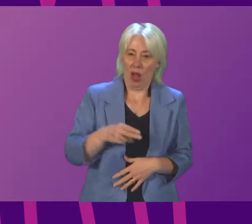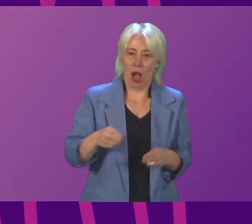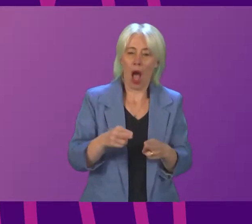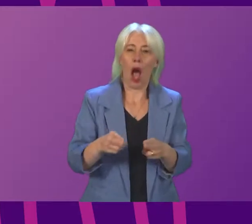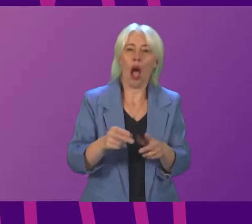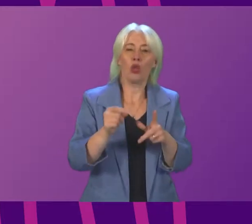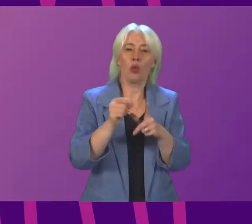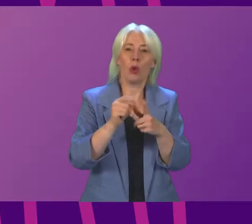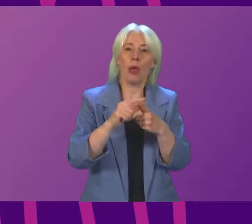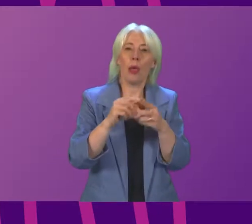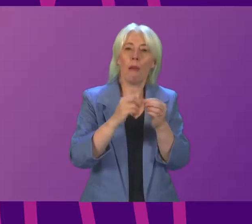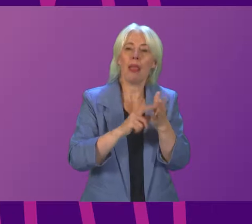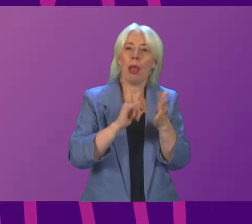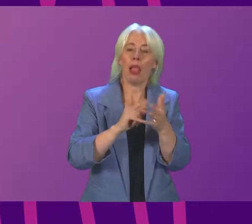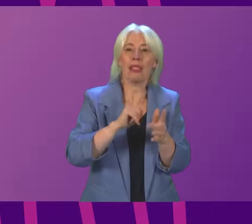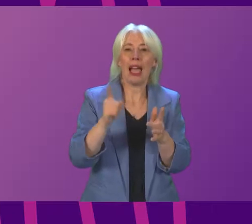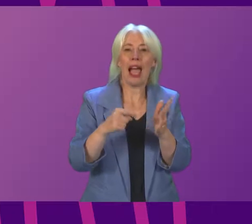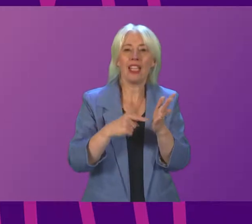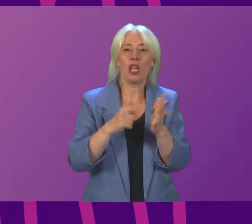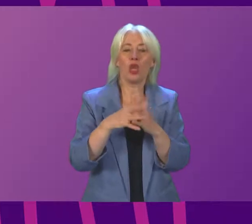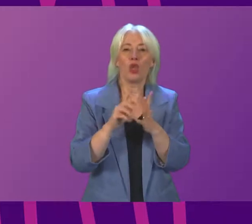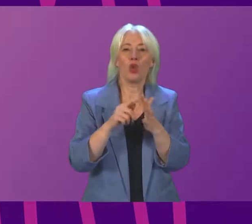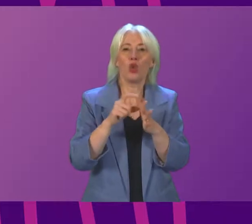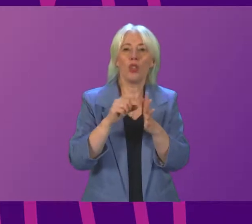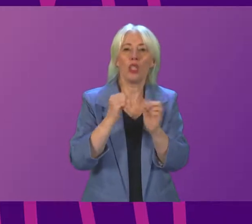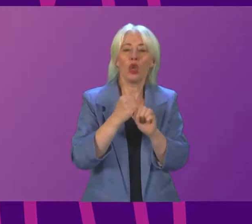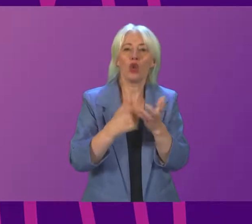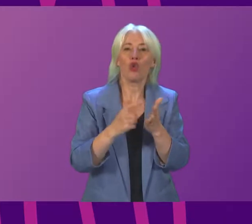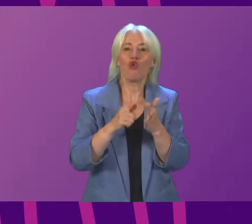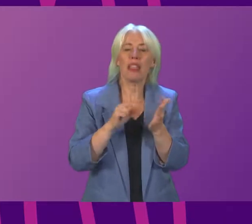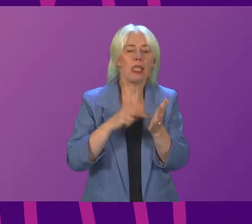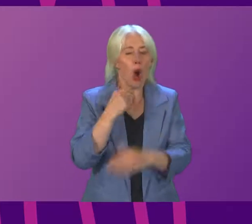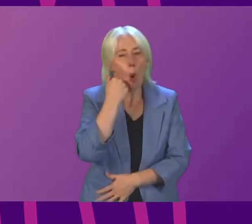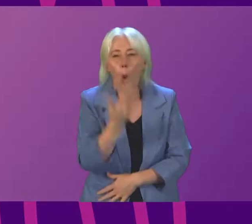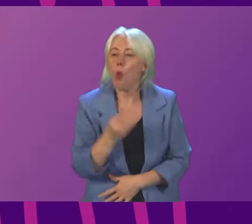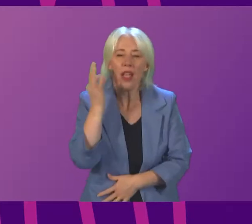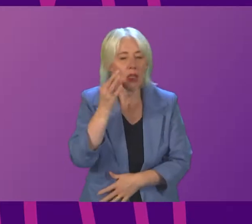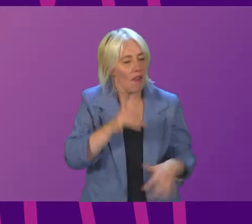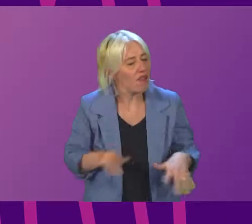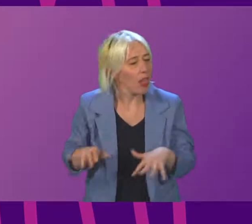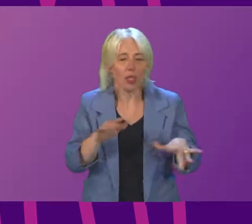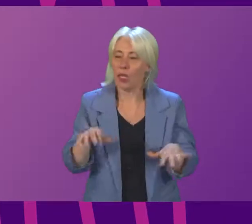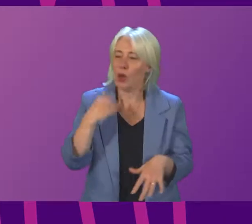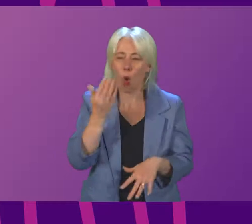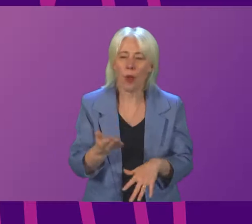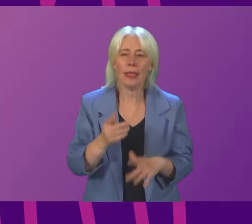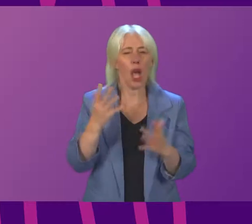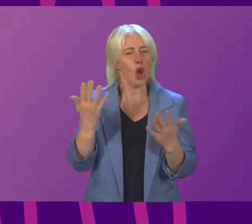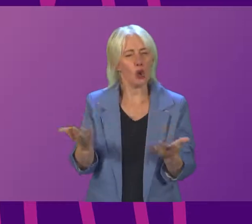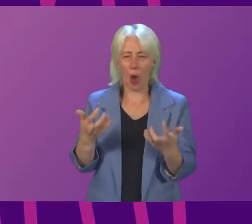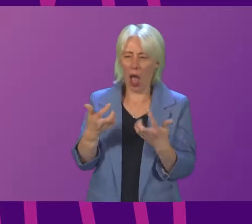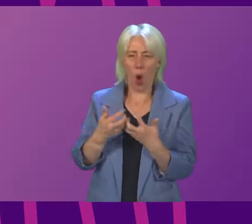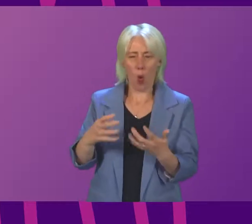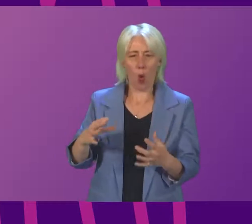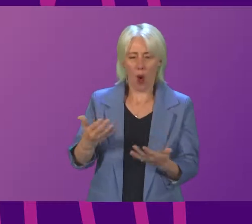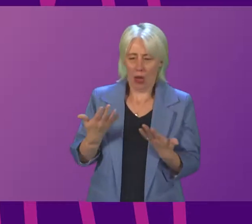and Peebles, which is always subject to vulnerable to flooding. Can the Deputy First Minister advise how effective existing